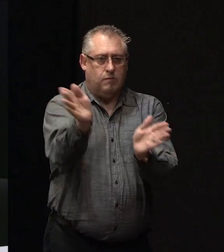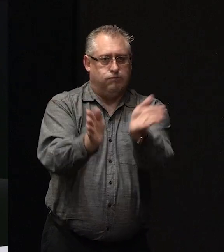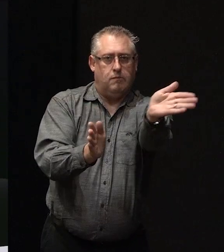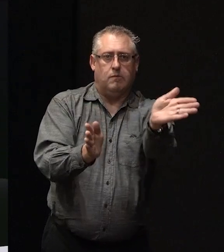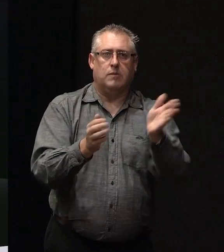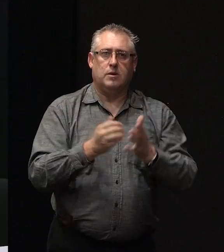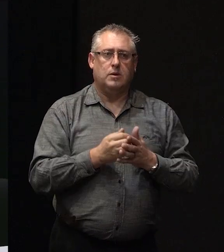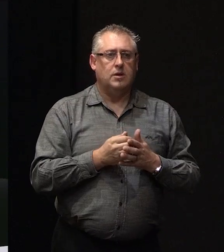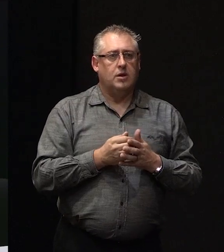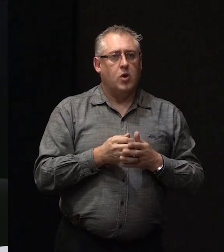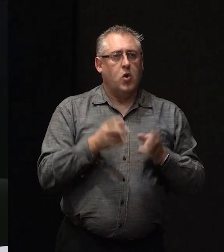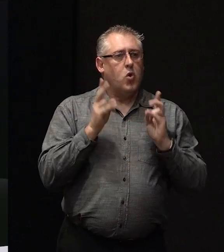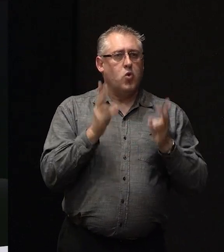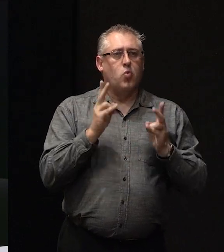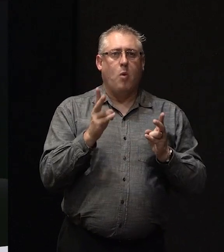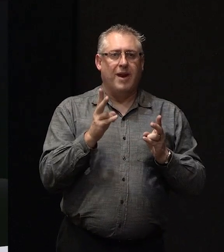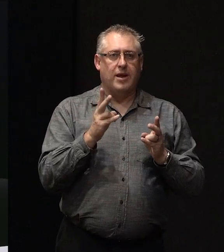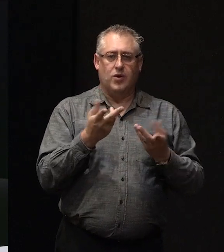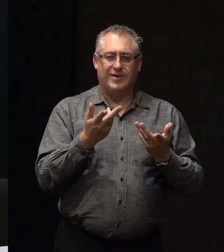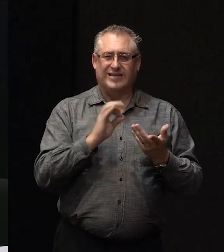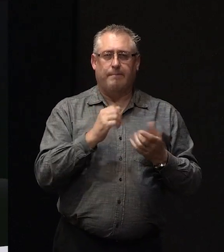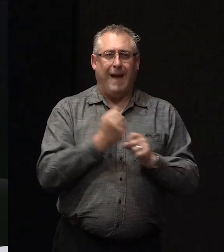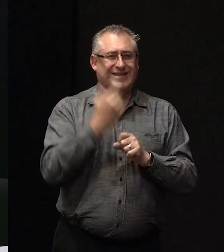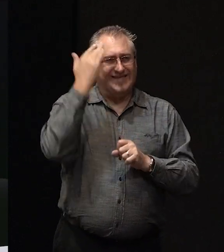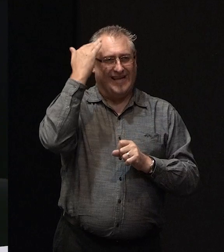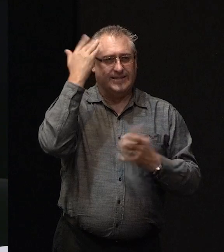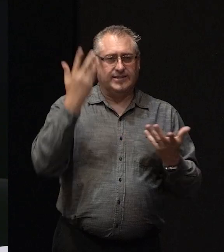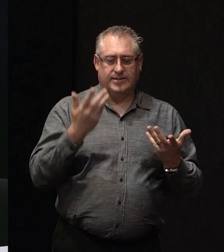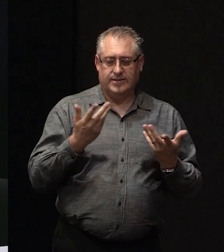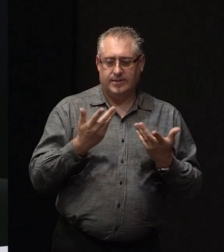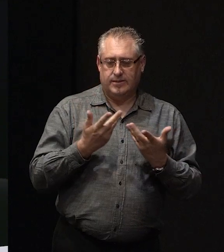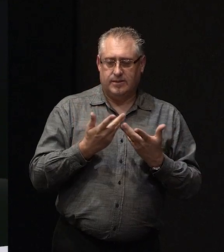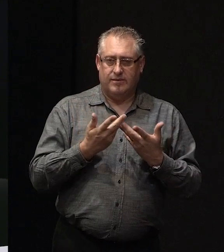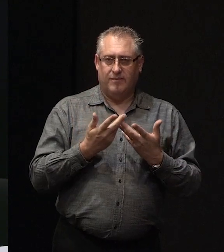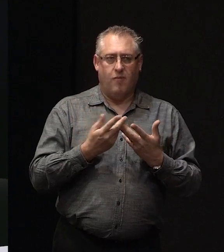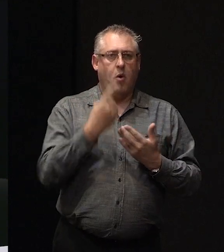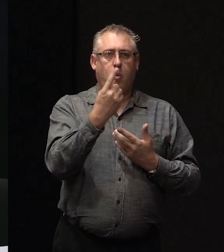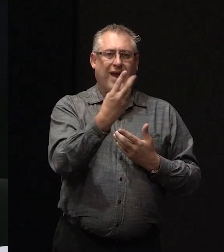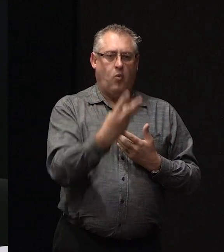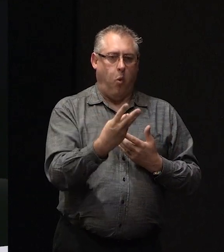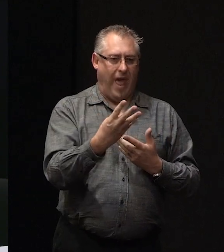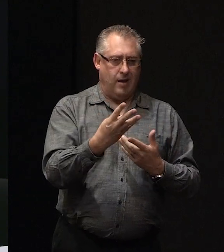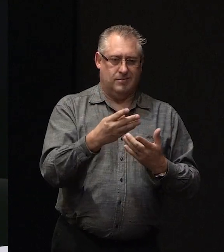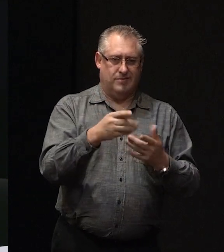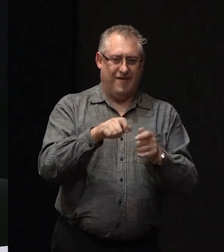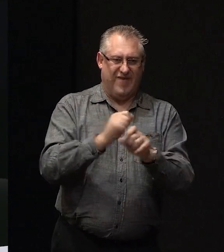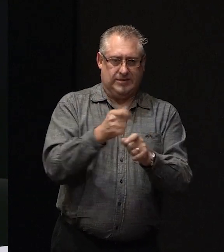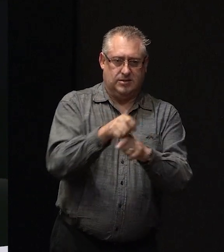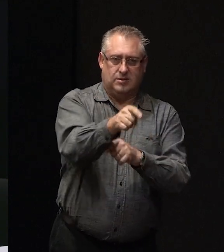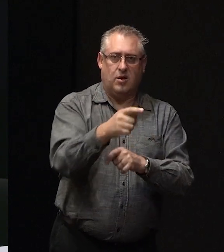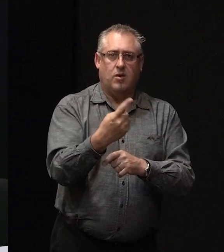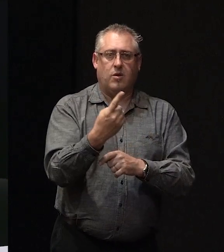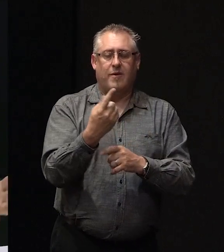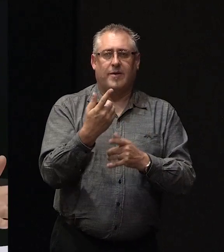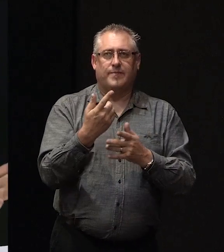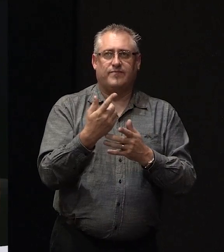generally you own a strip right out to the road. So it doesn't make any sense for us to do one quarter of the strip at once. So one party, the